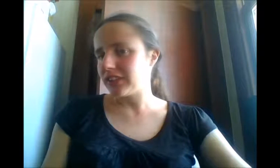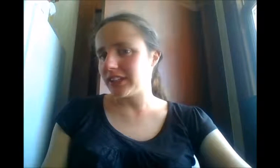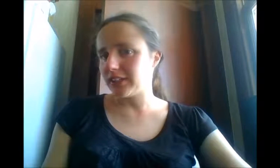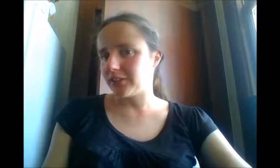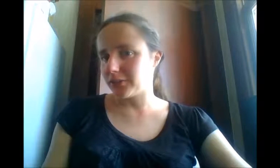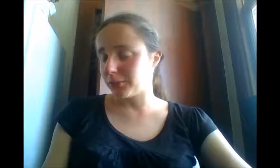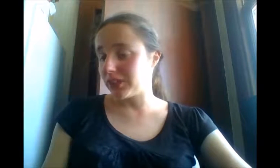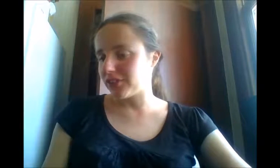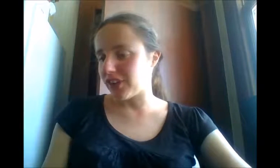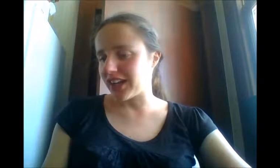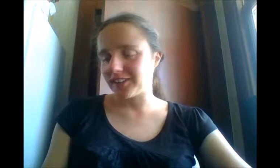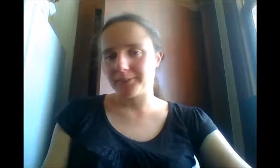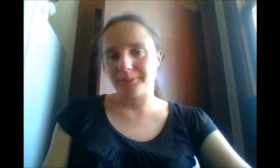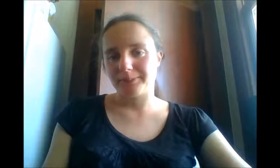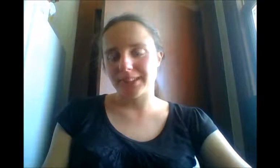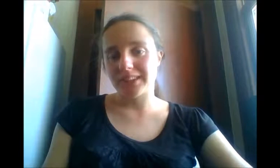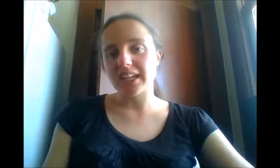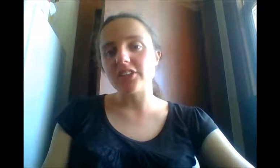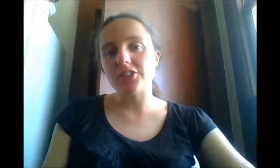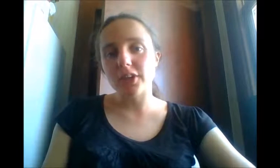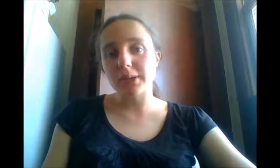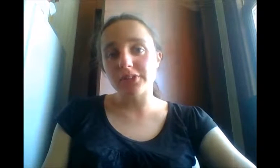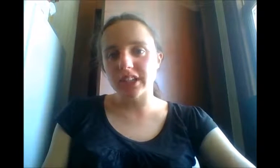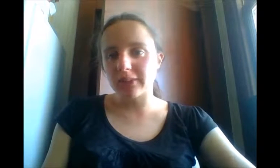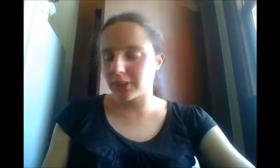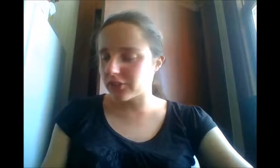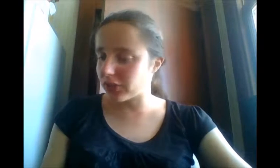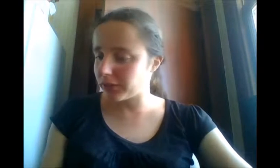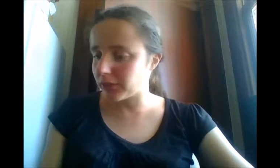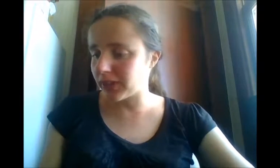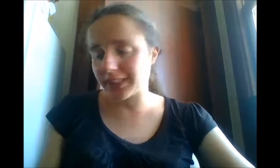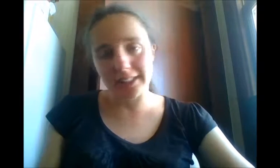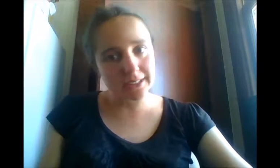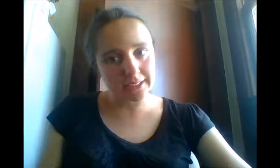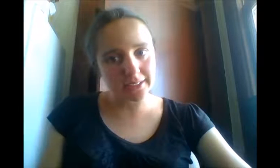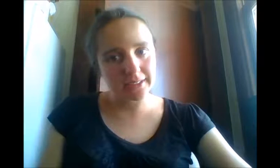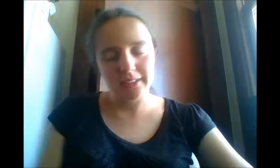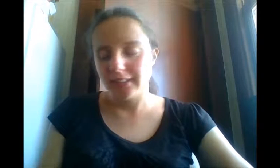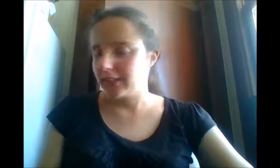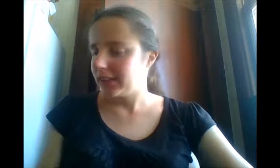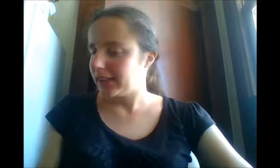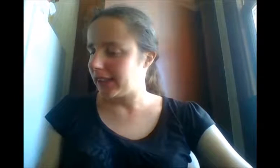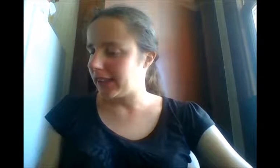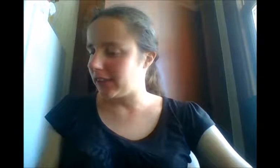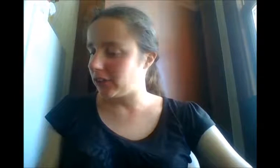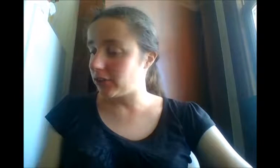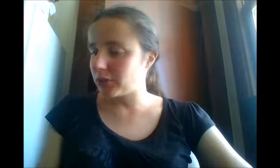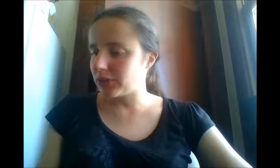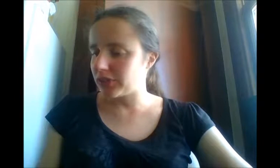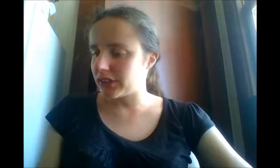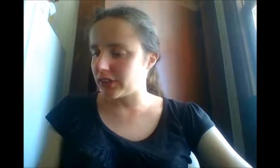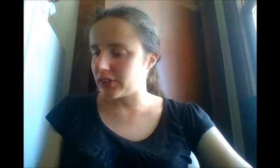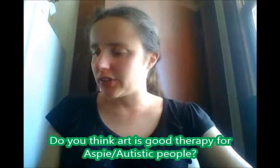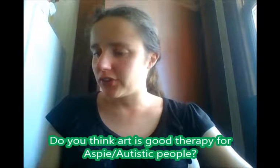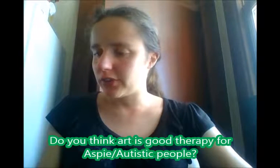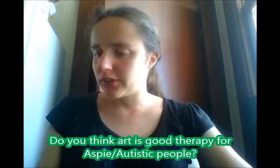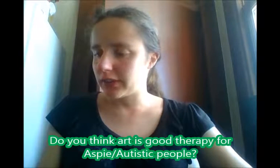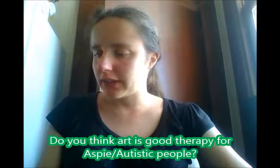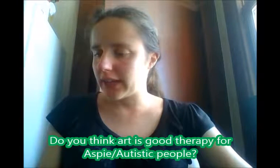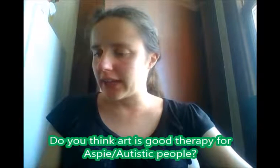here from Wes Train. Thank you so much again, Wes Train, for writing in. And your question is, do you think art